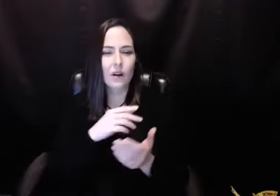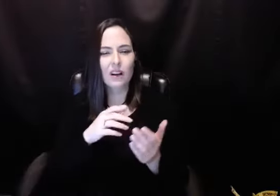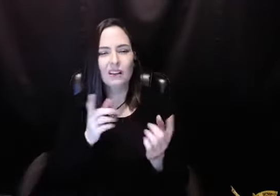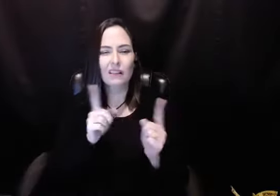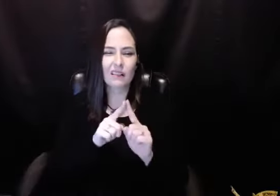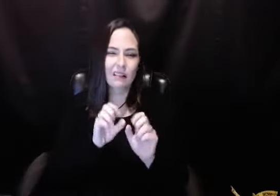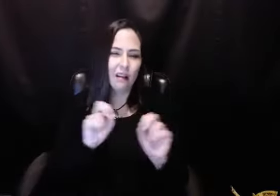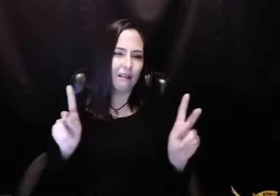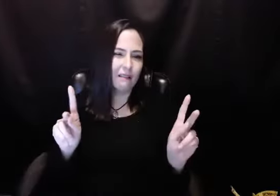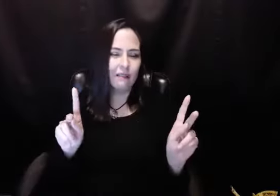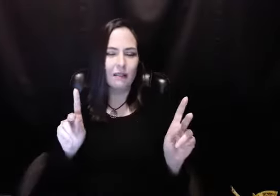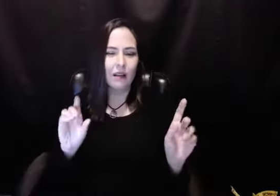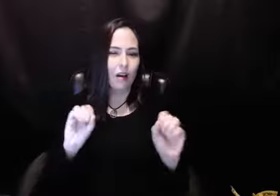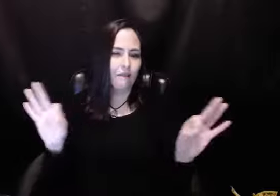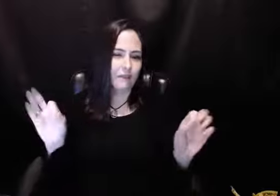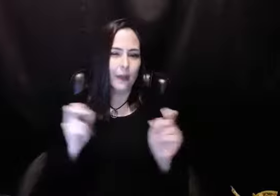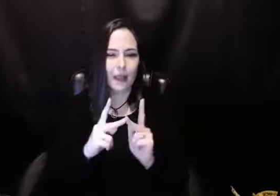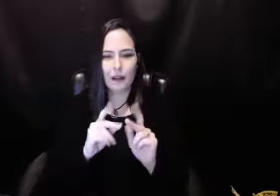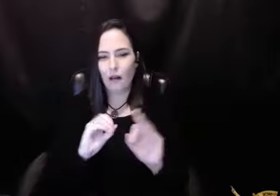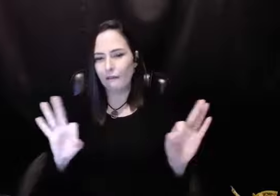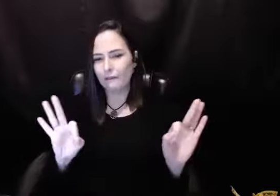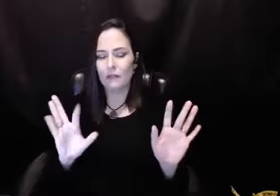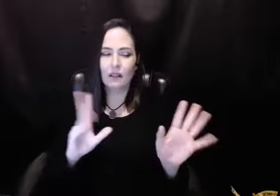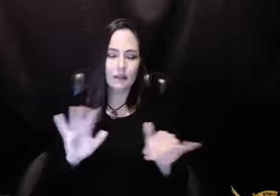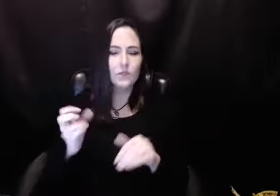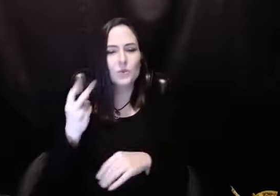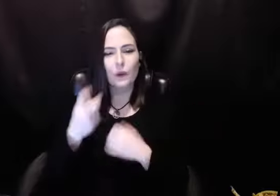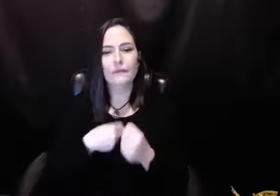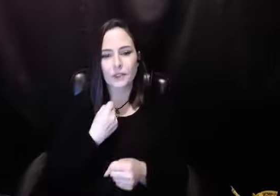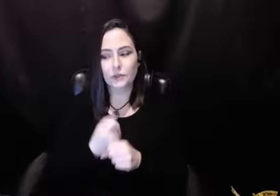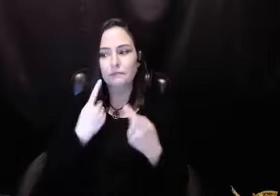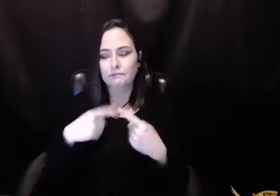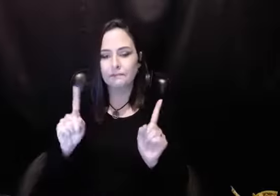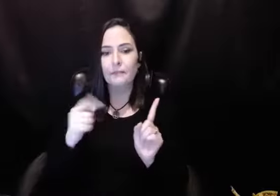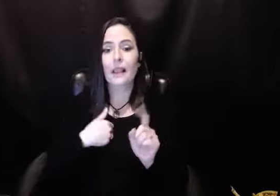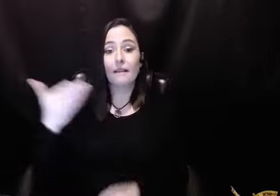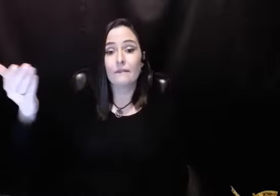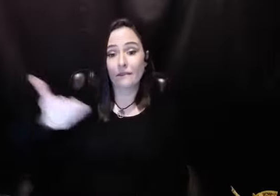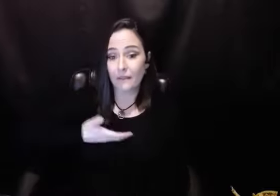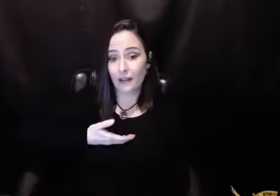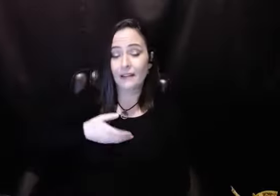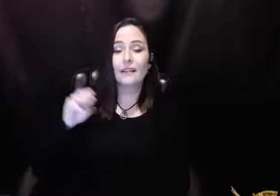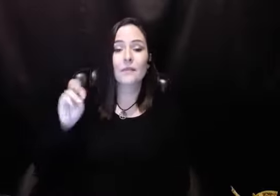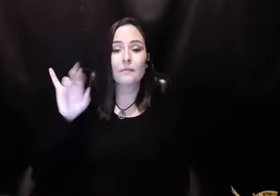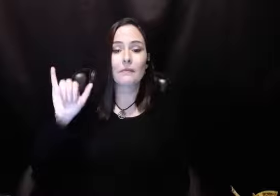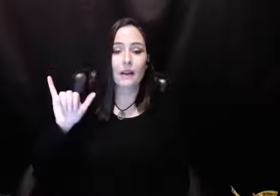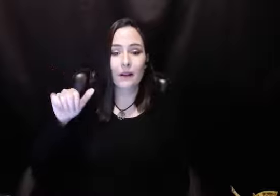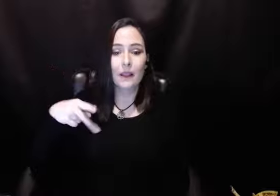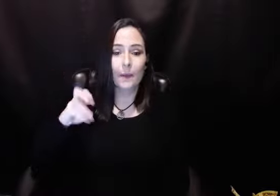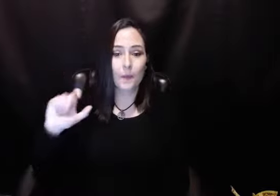been at least on and off. But it had been 12 years from the time we met until the time we got married. And so I invited